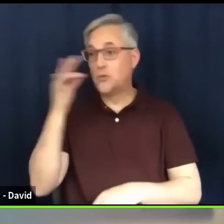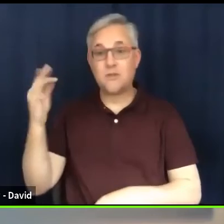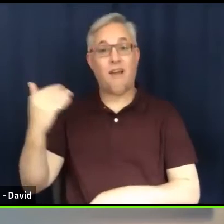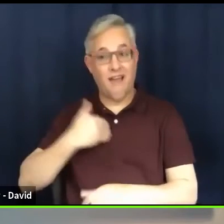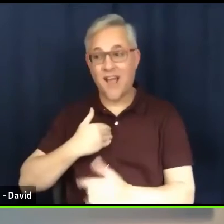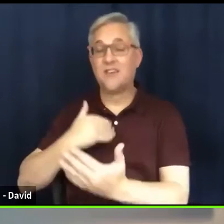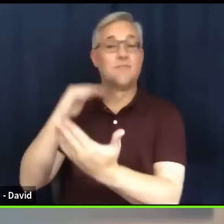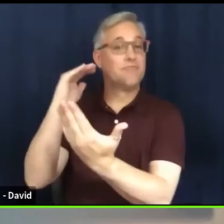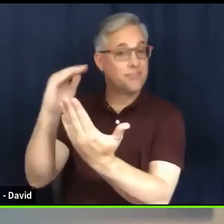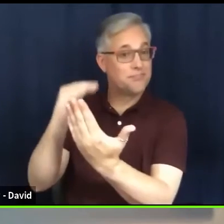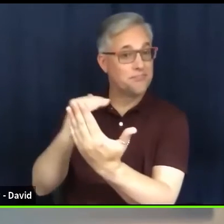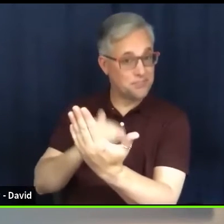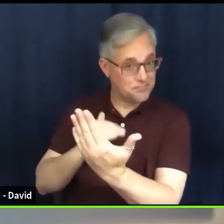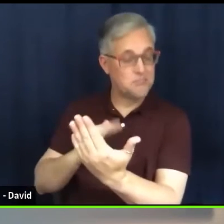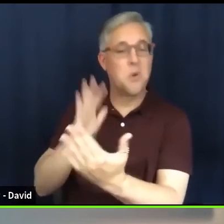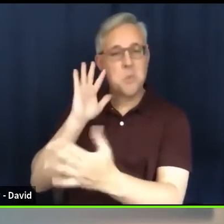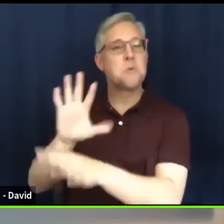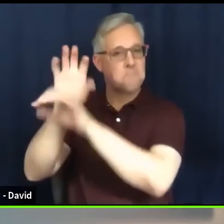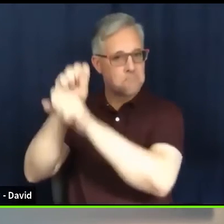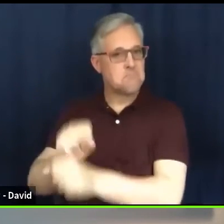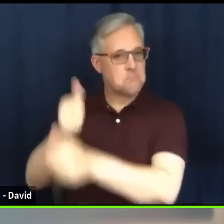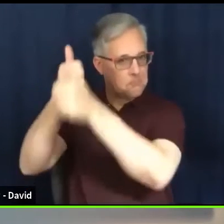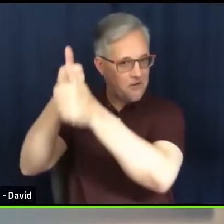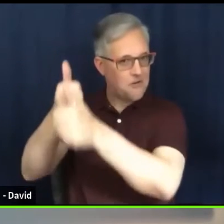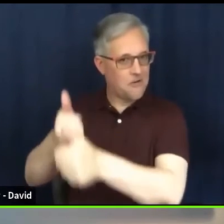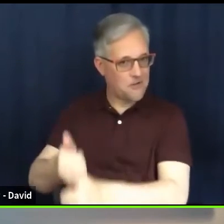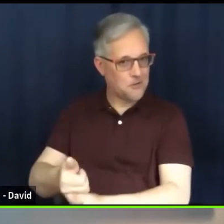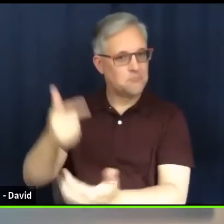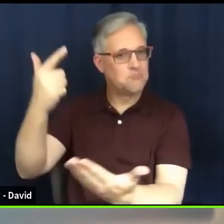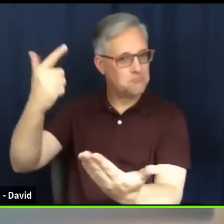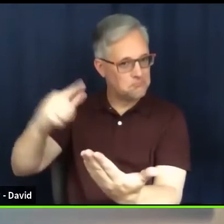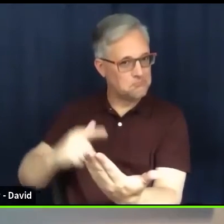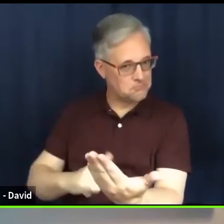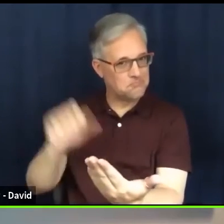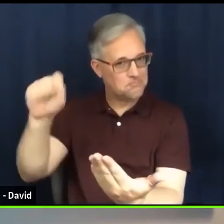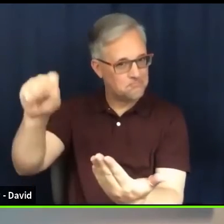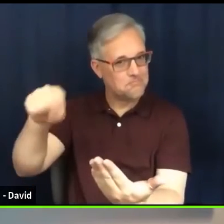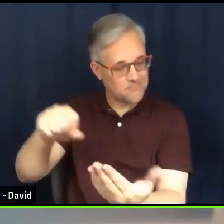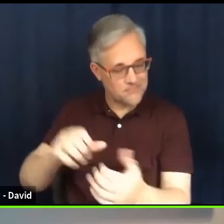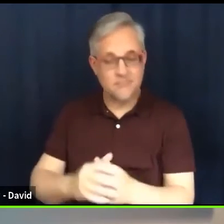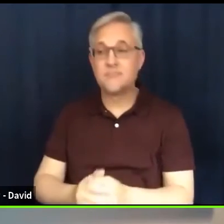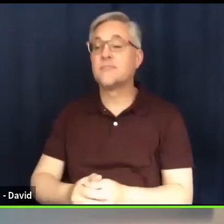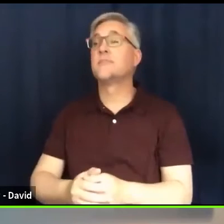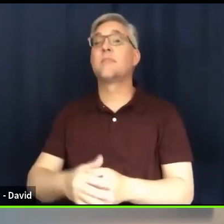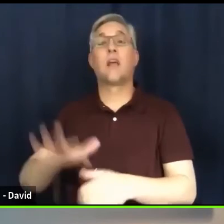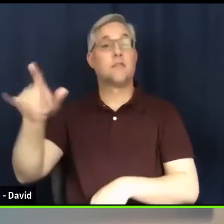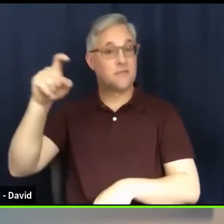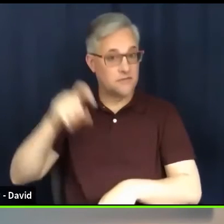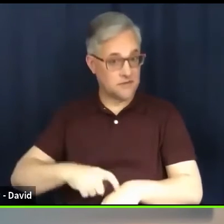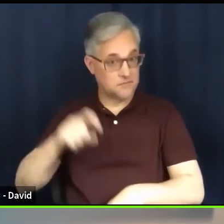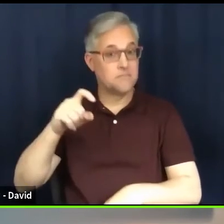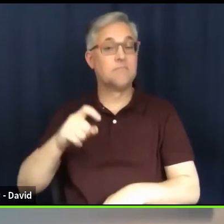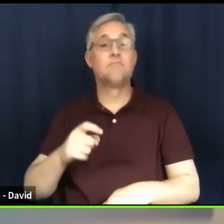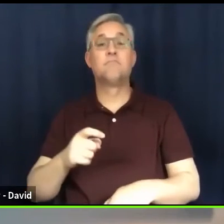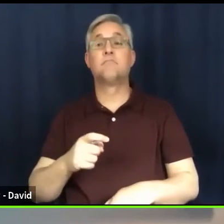the communion pieces, I will